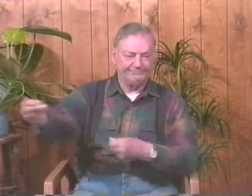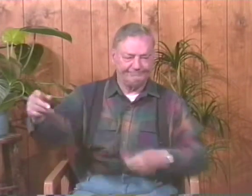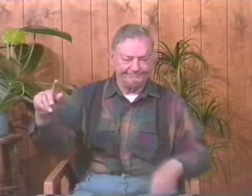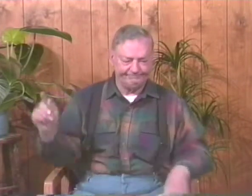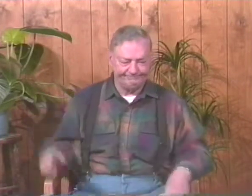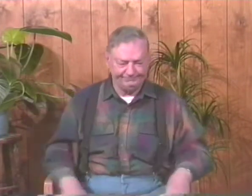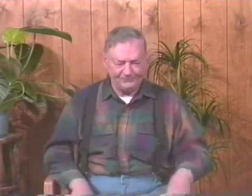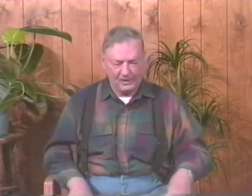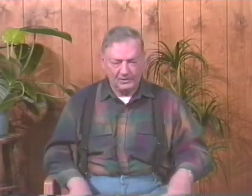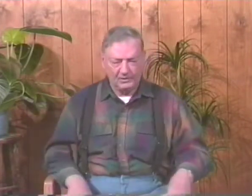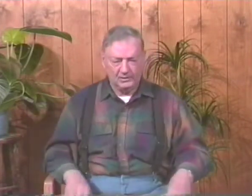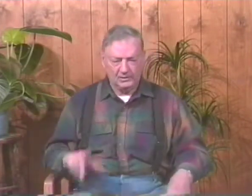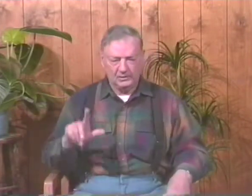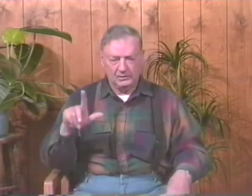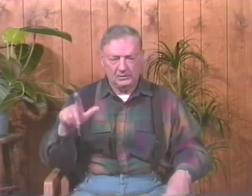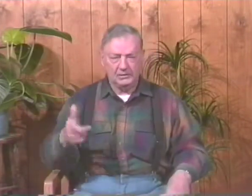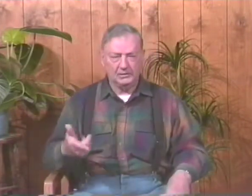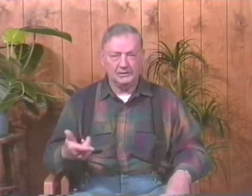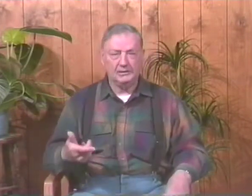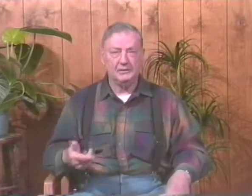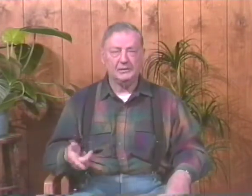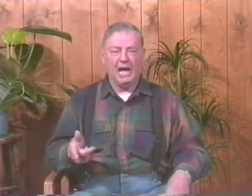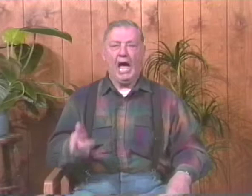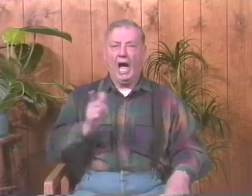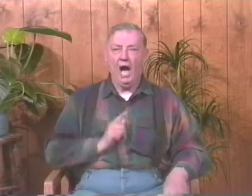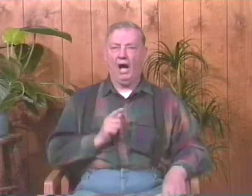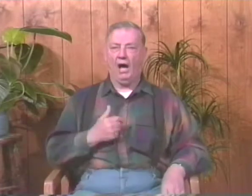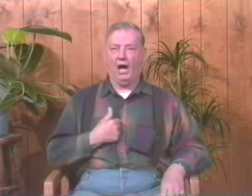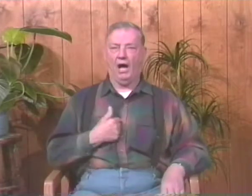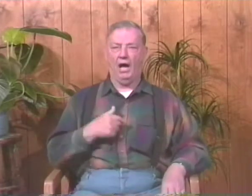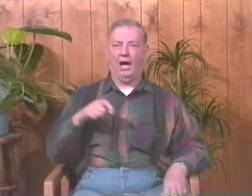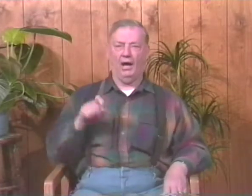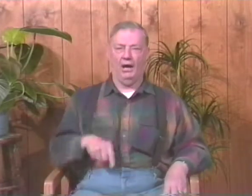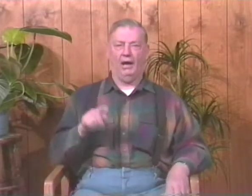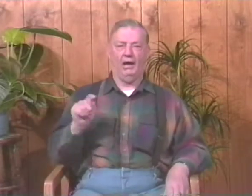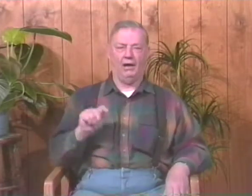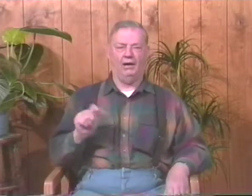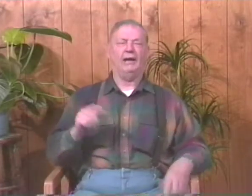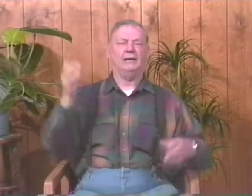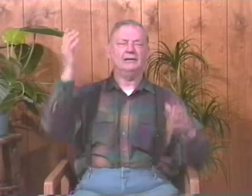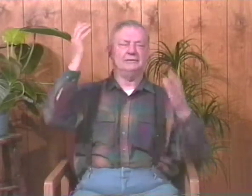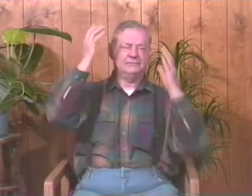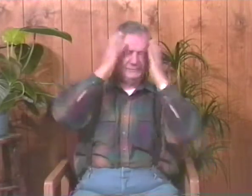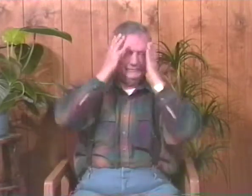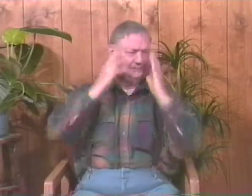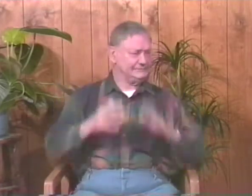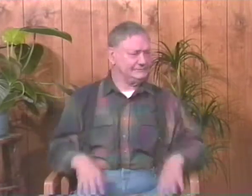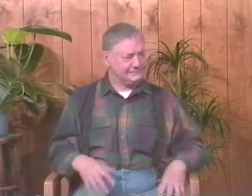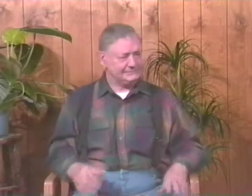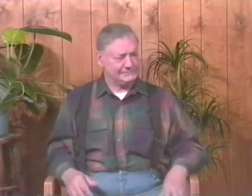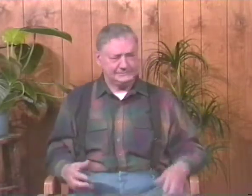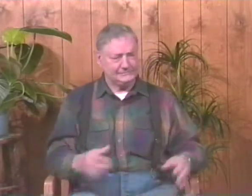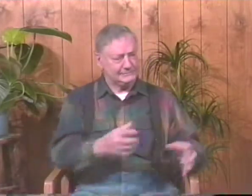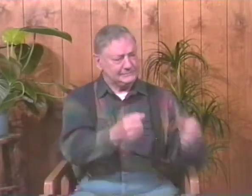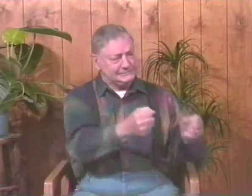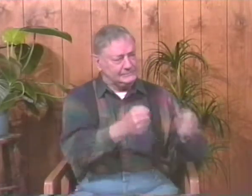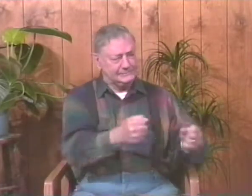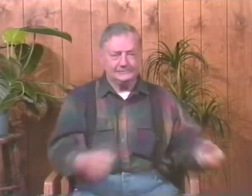and go outside. And so pretty soon, I felt I had to go to the bathroom. Now what am I going to do?